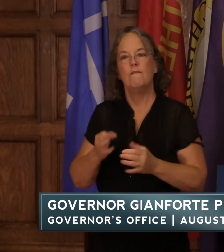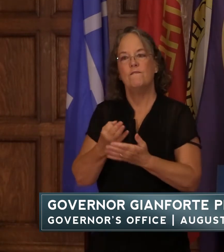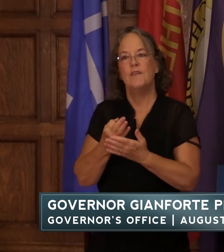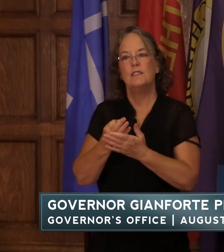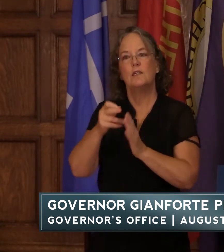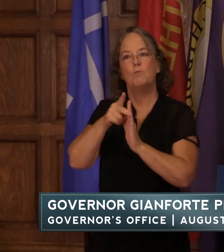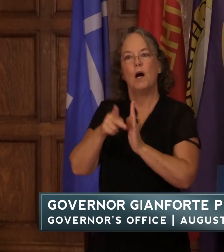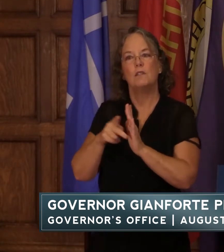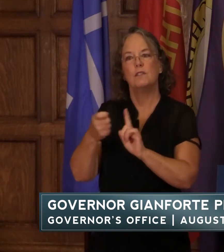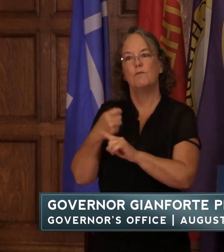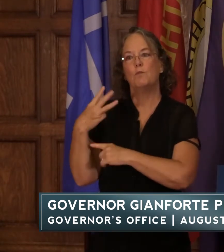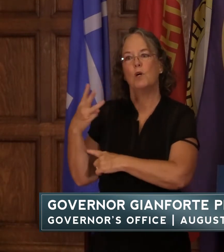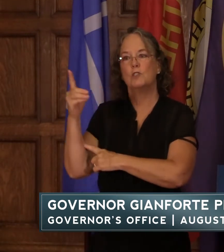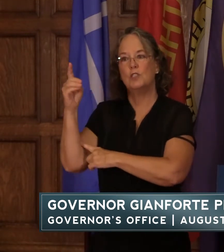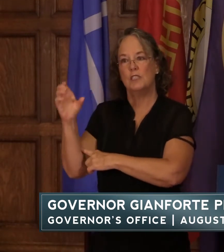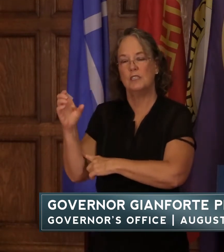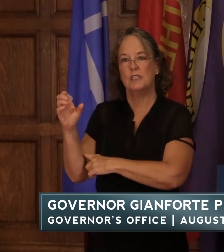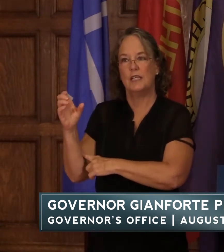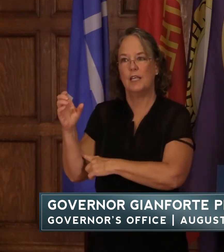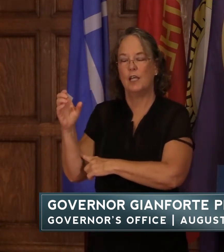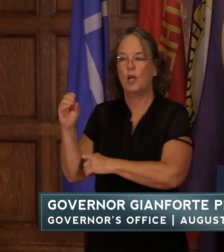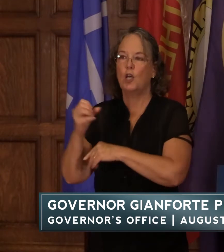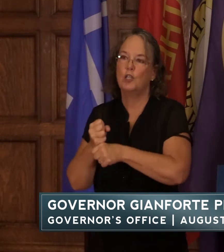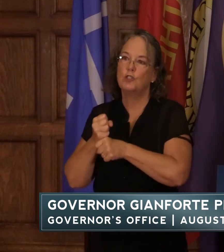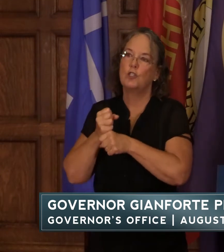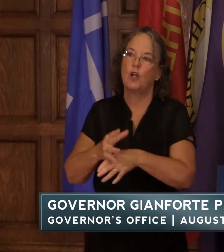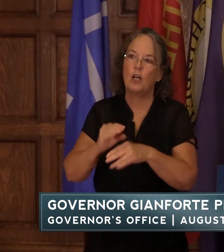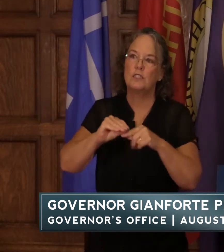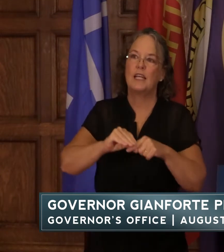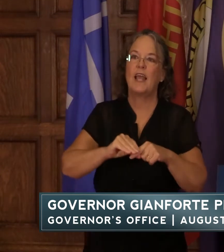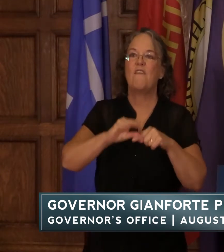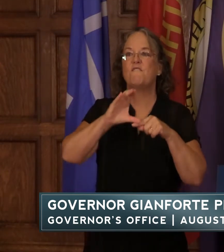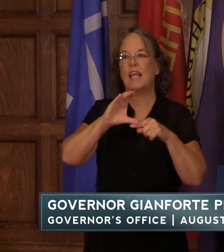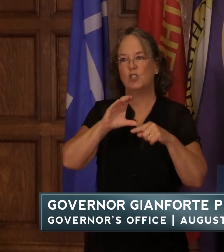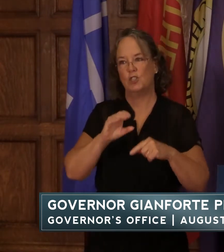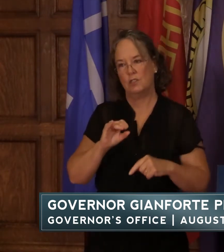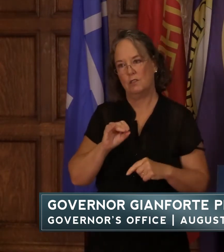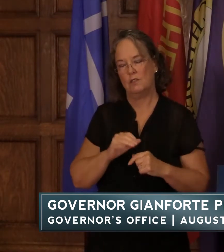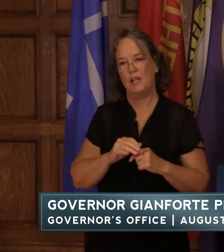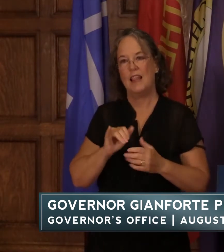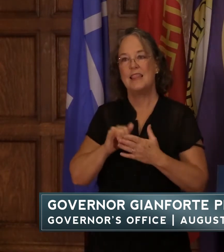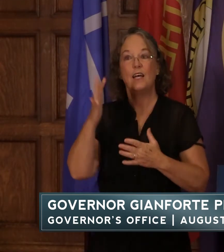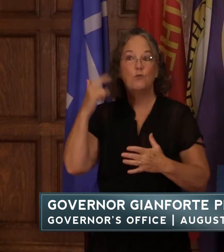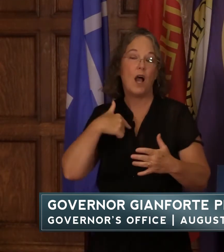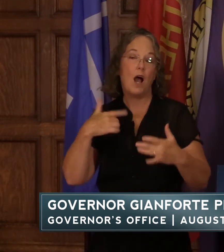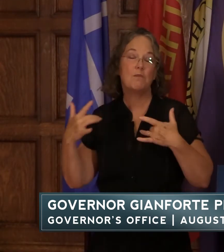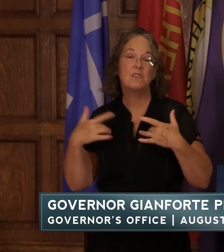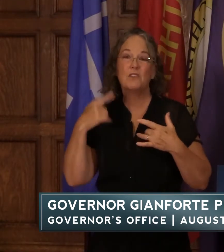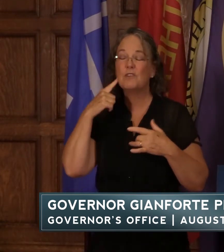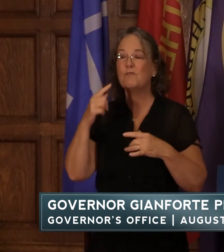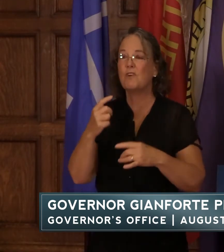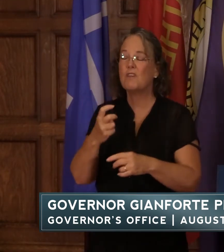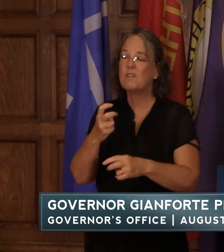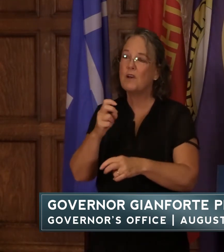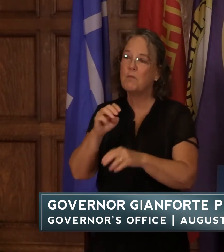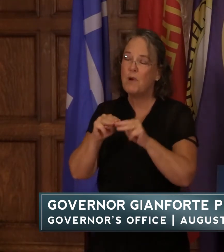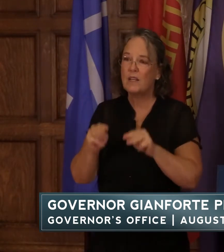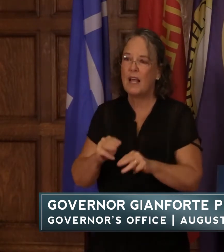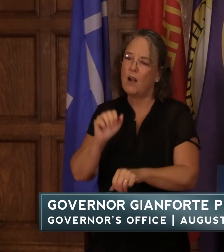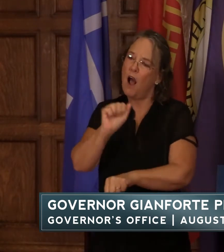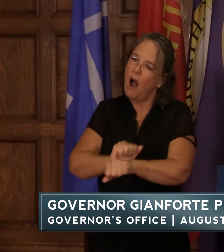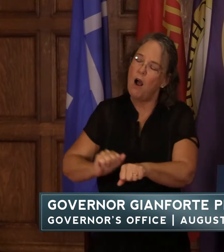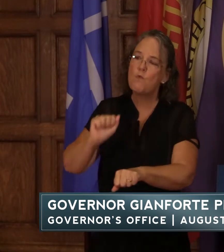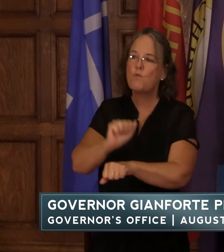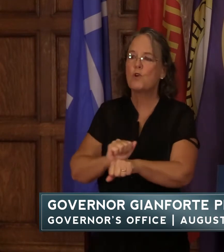coming out of washington dc contributes to inflation that's why i'm concerned for hard-working montanans that